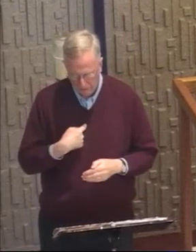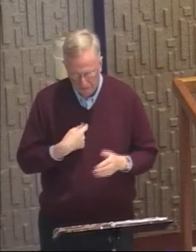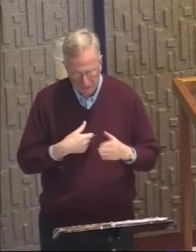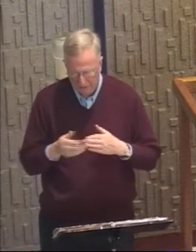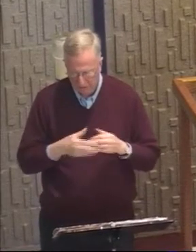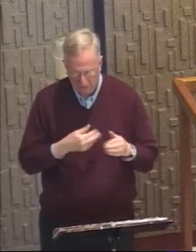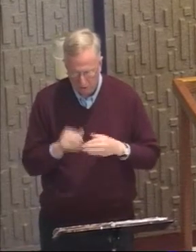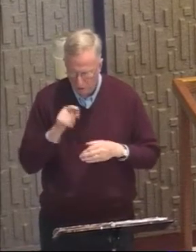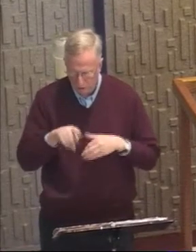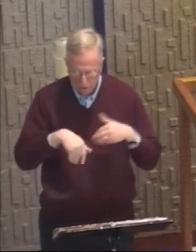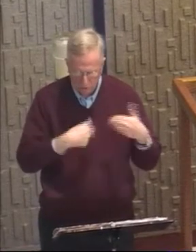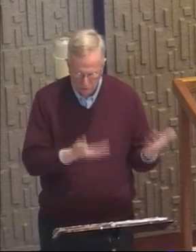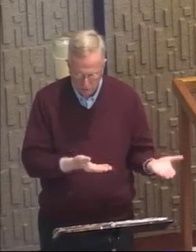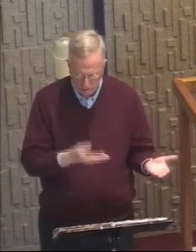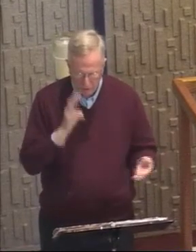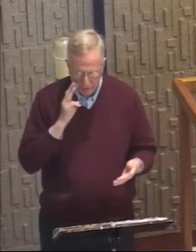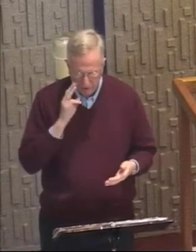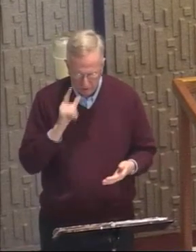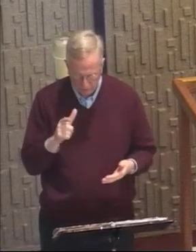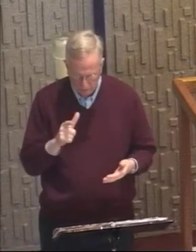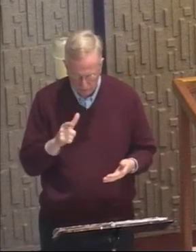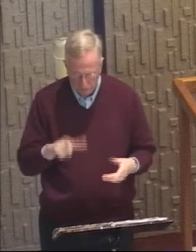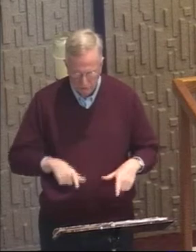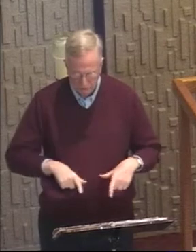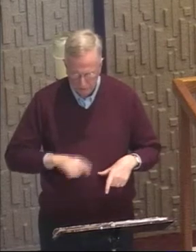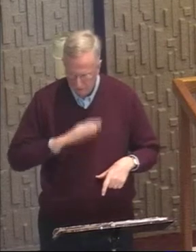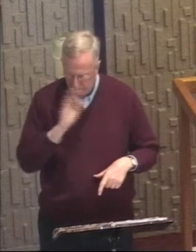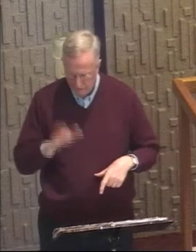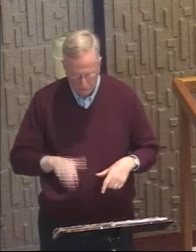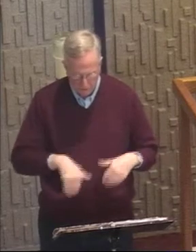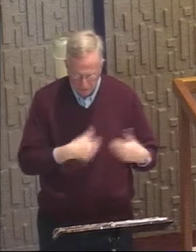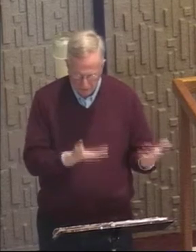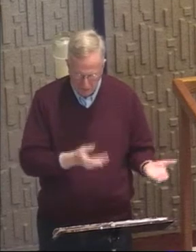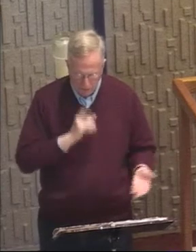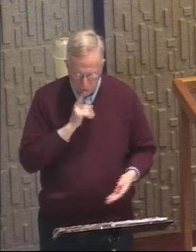dies, will never die.